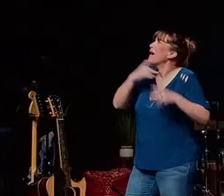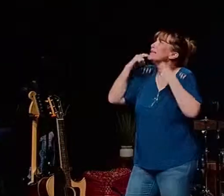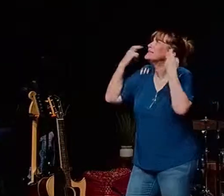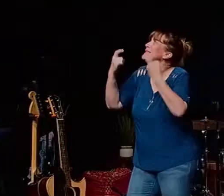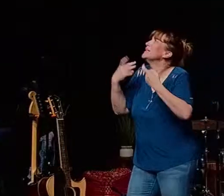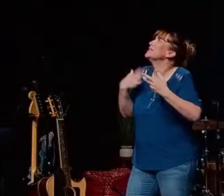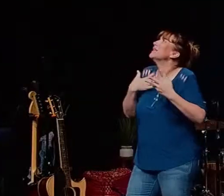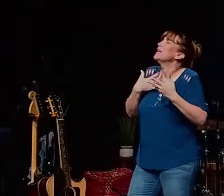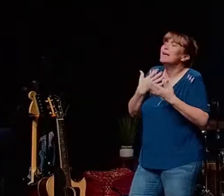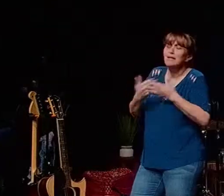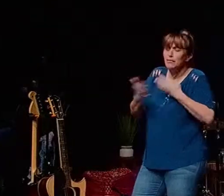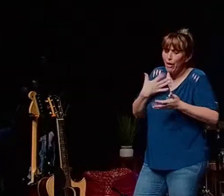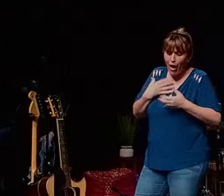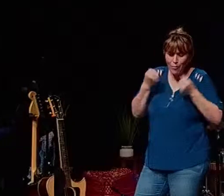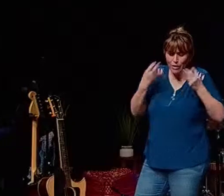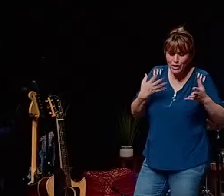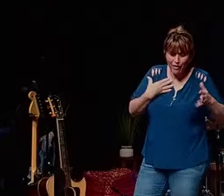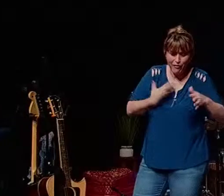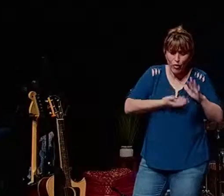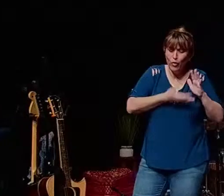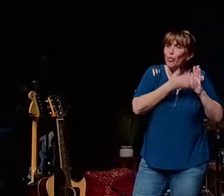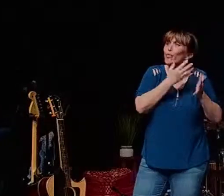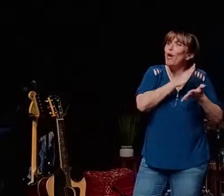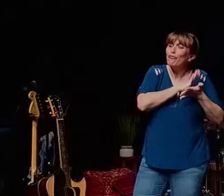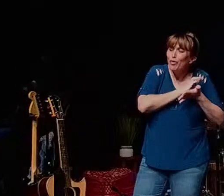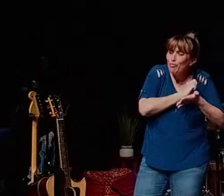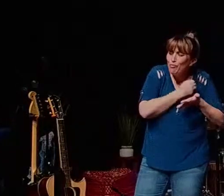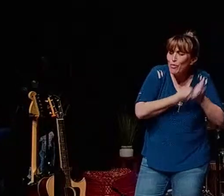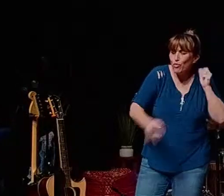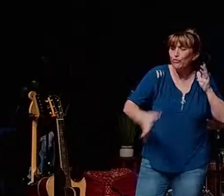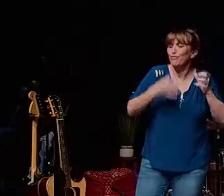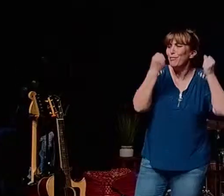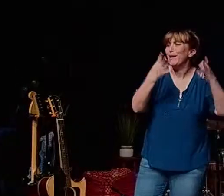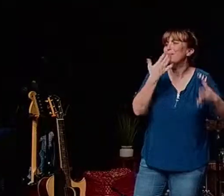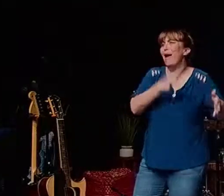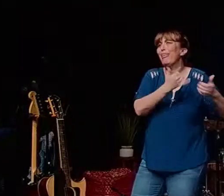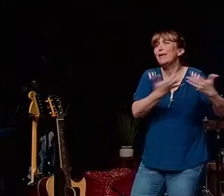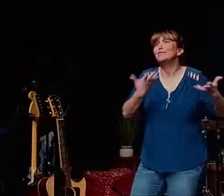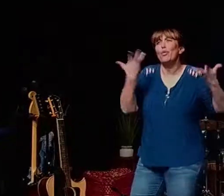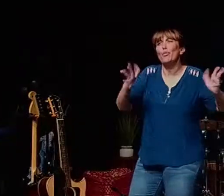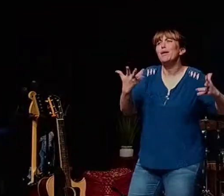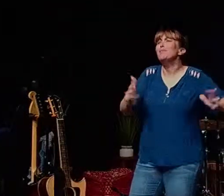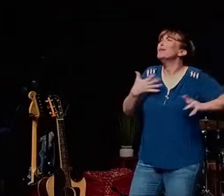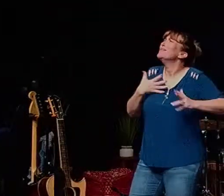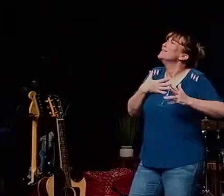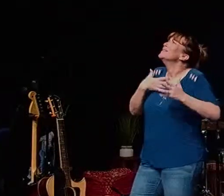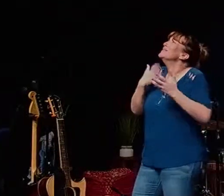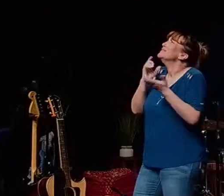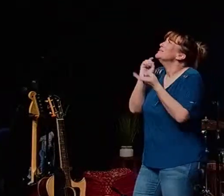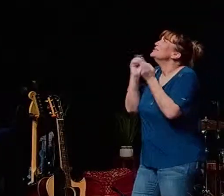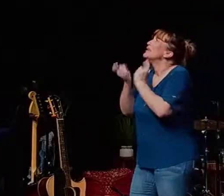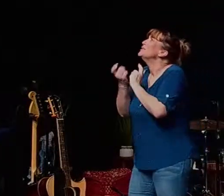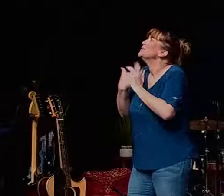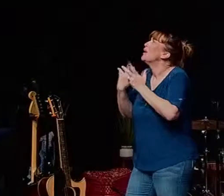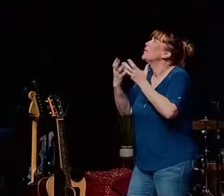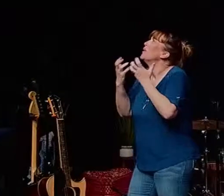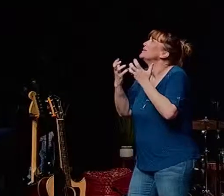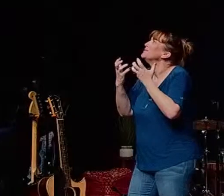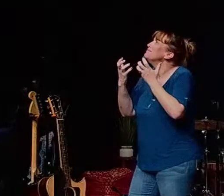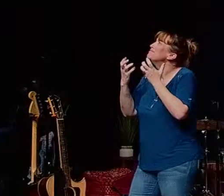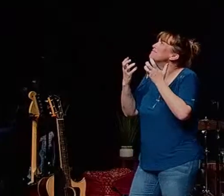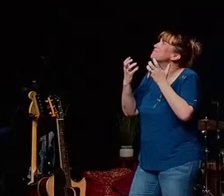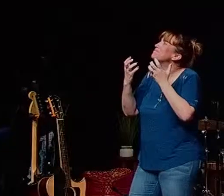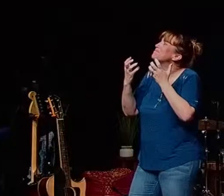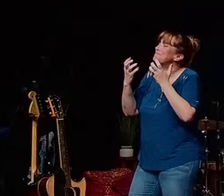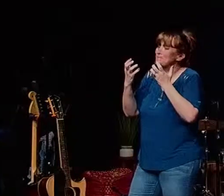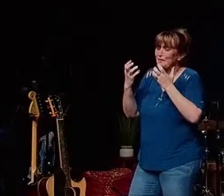much i'm removed from the bad stuff how many decades right regardless how much i don't i don't